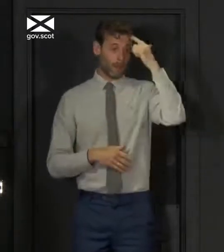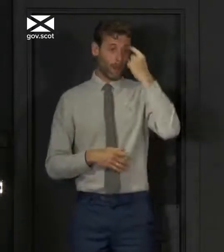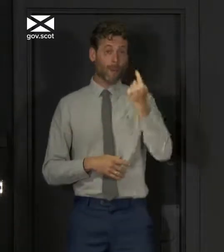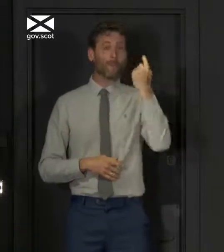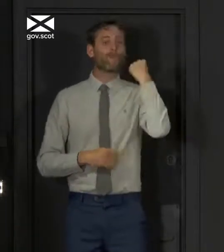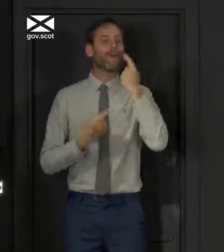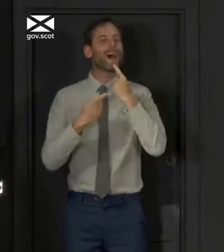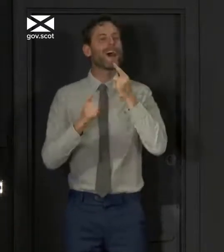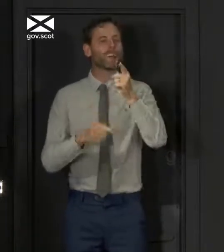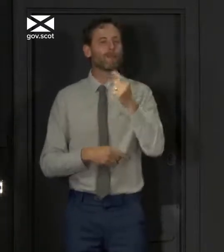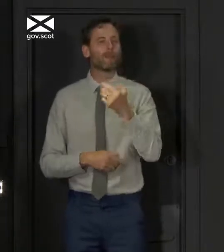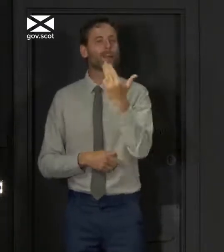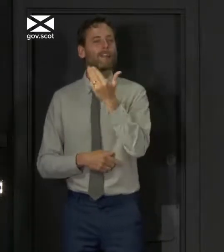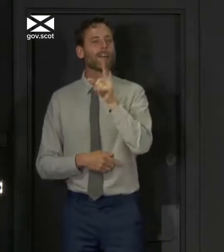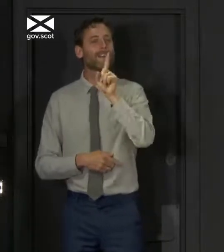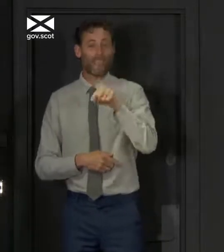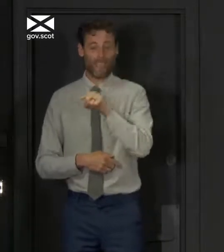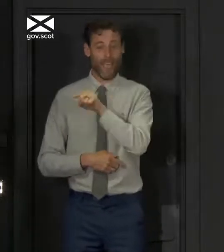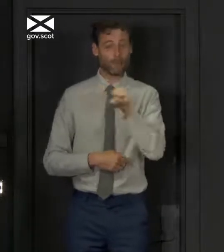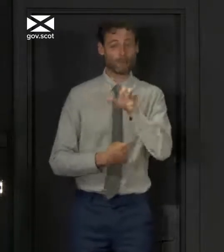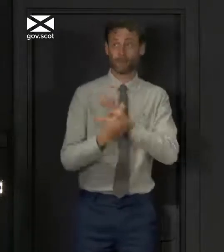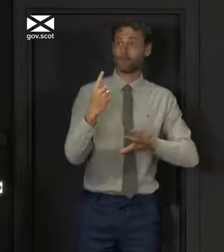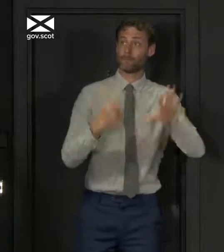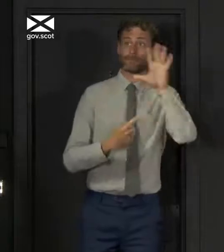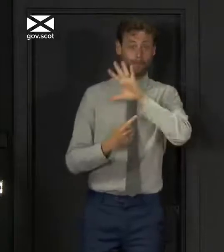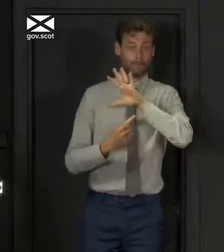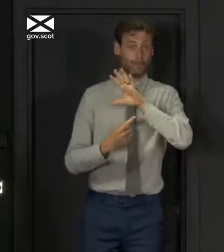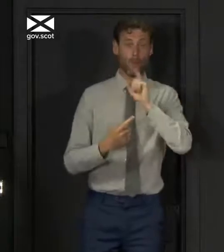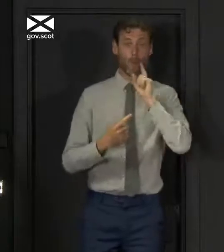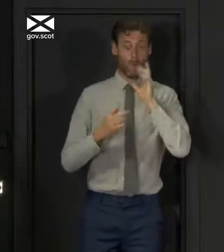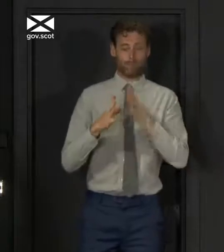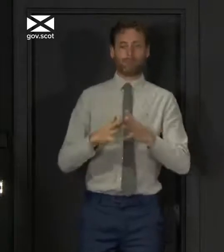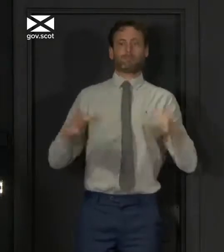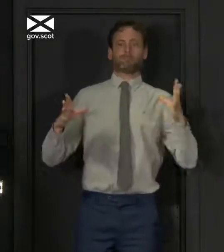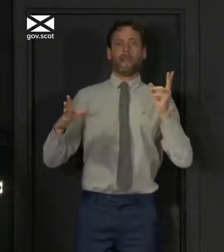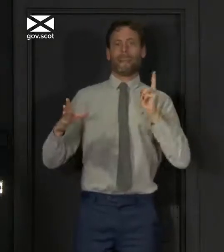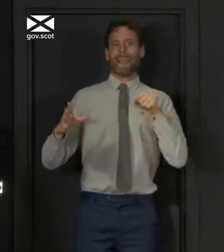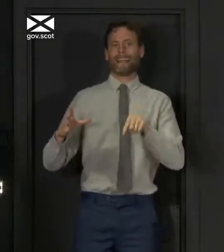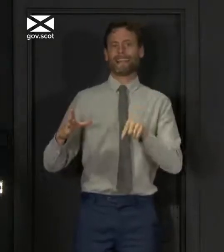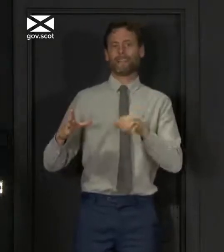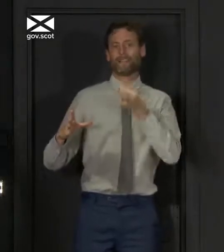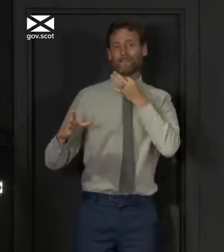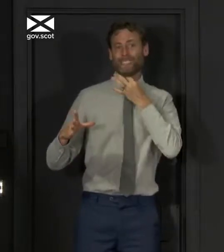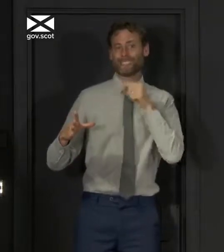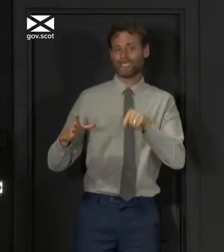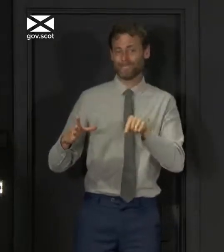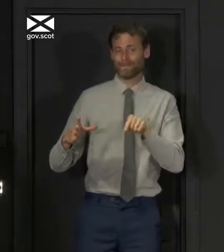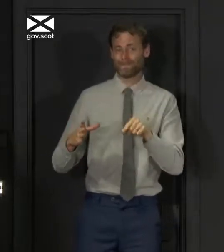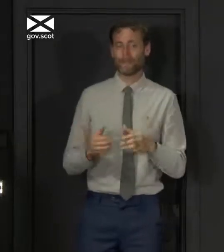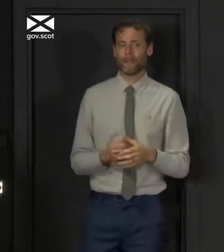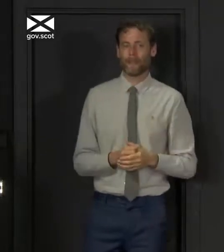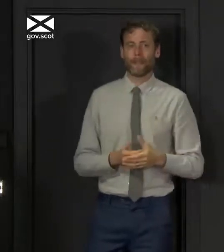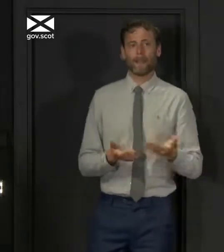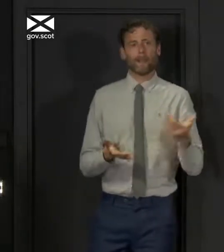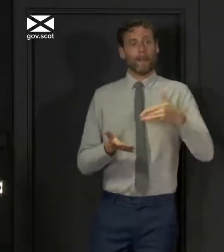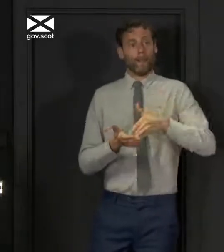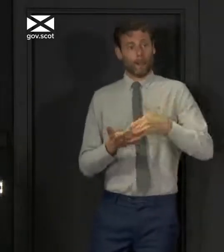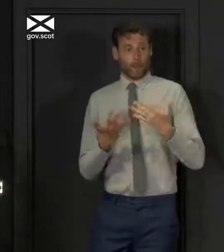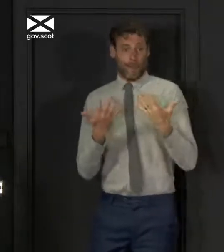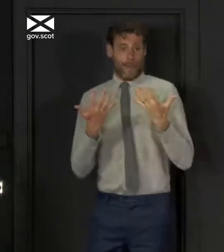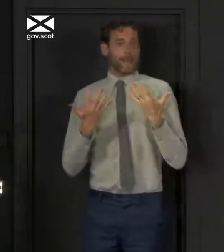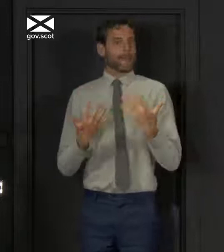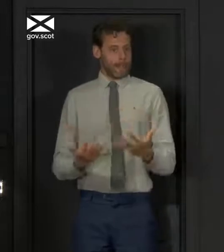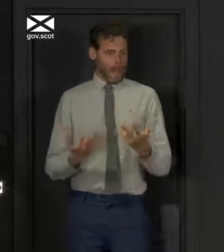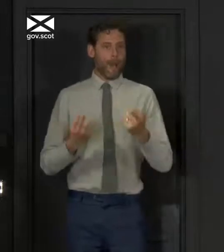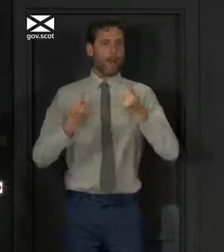estimated cases I mentioned earlier will quickly rise again. However, all of that said, we are now in a position